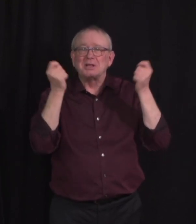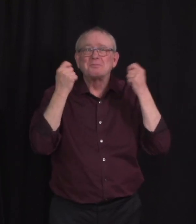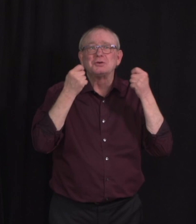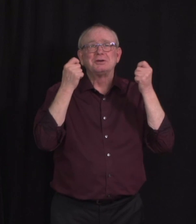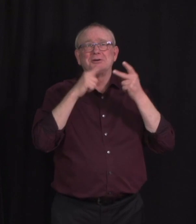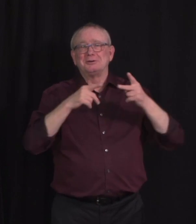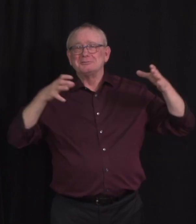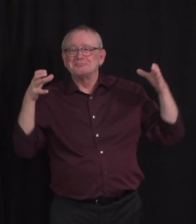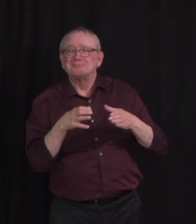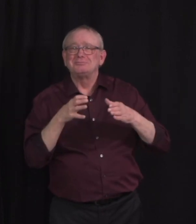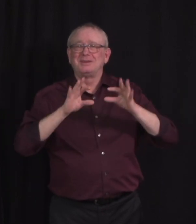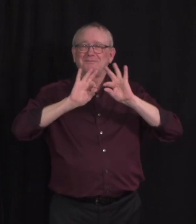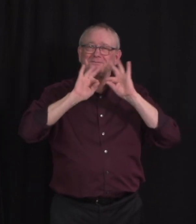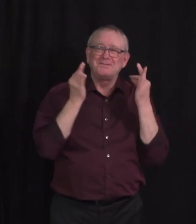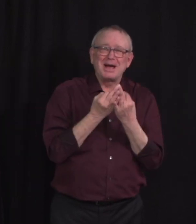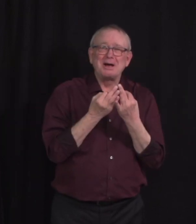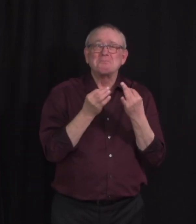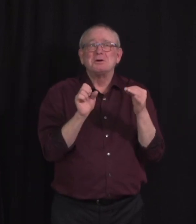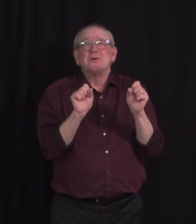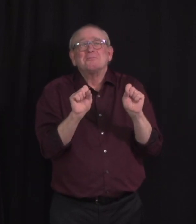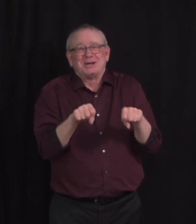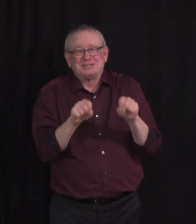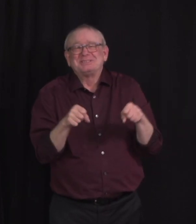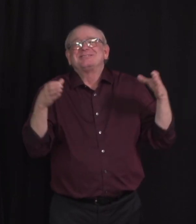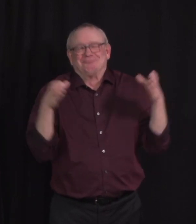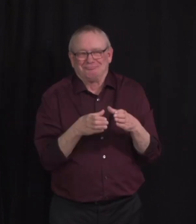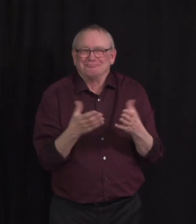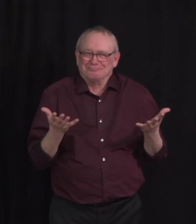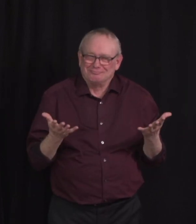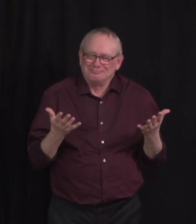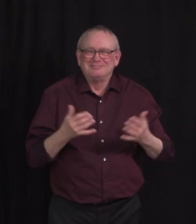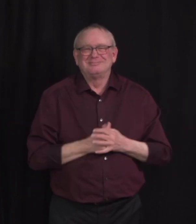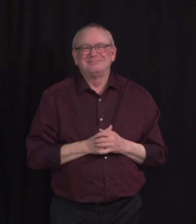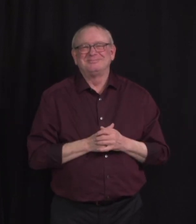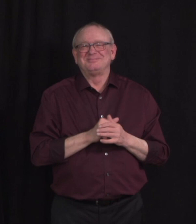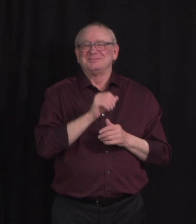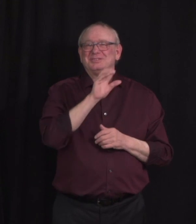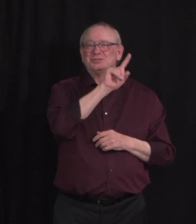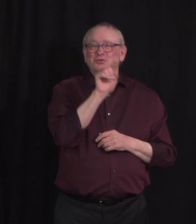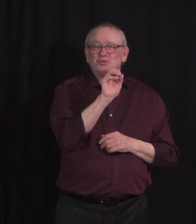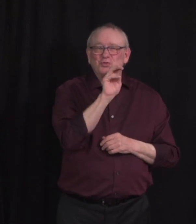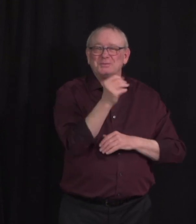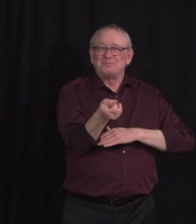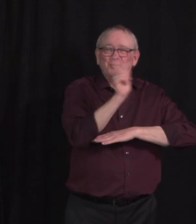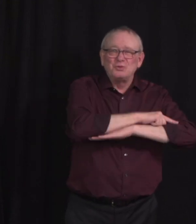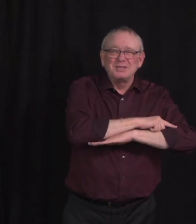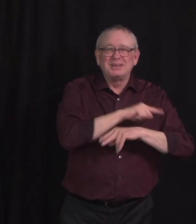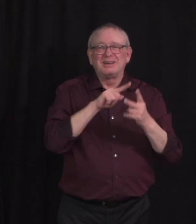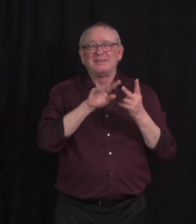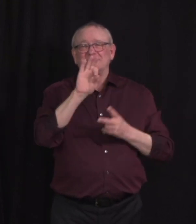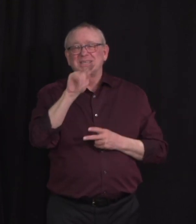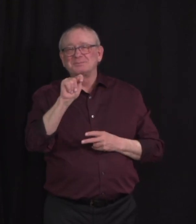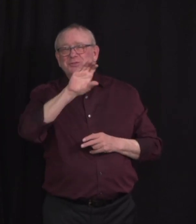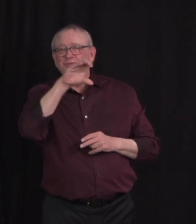That means that Zoom birthdays and FaceTime Christmases can be replaced by gathering in person. Before we know it,